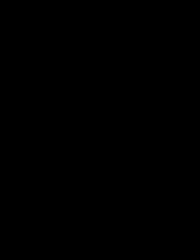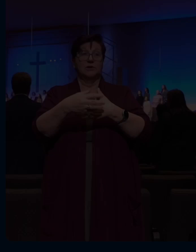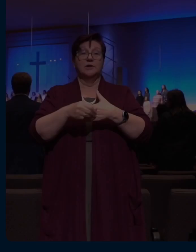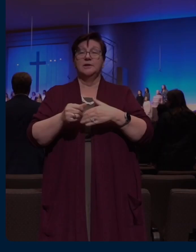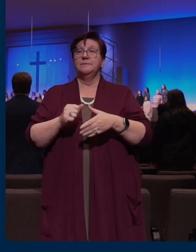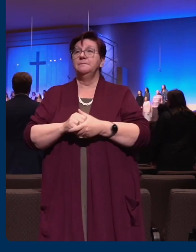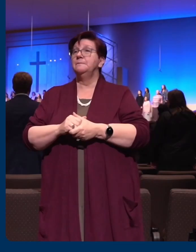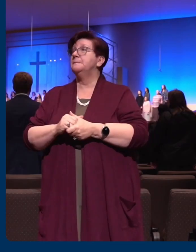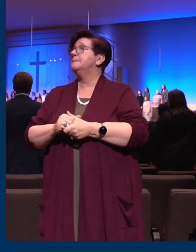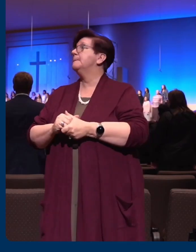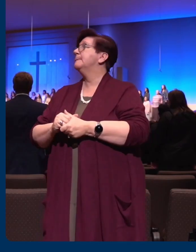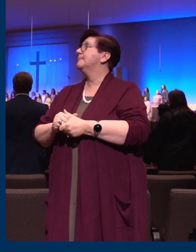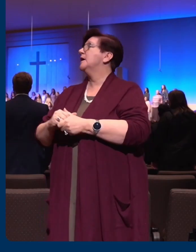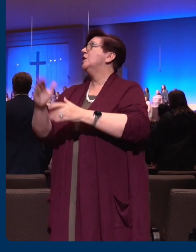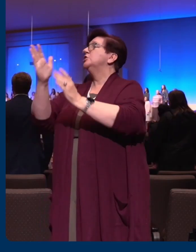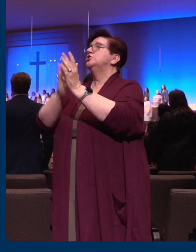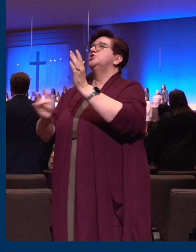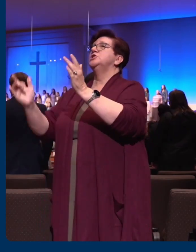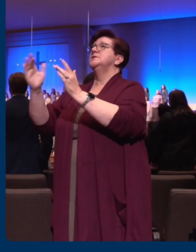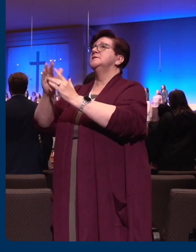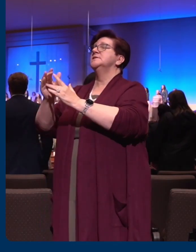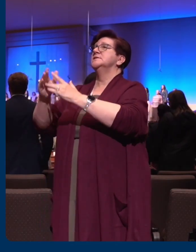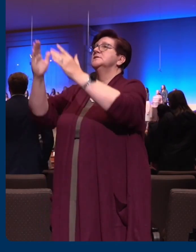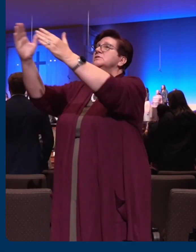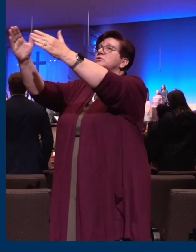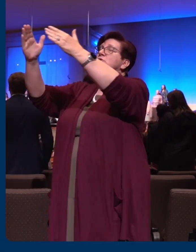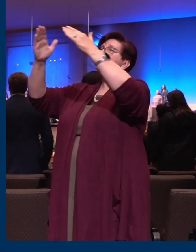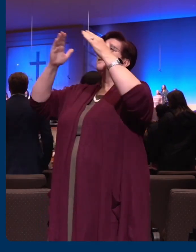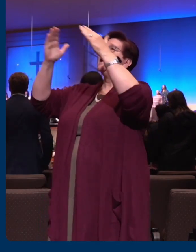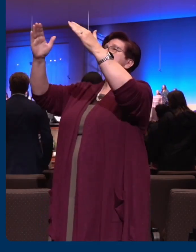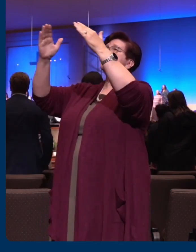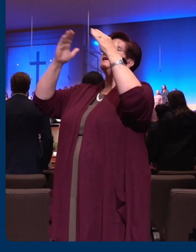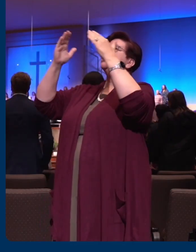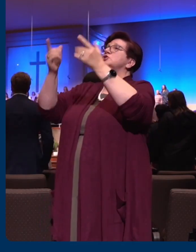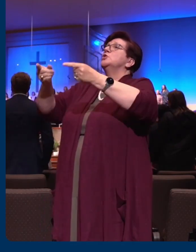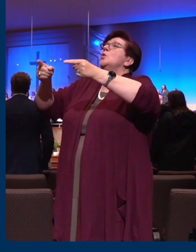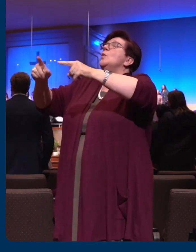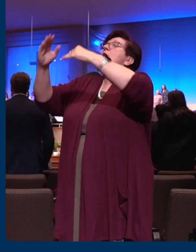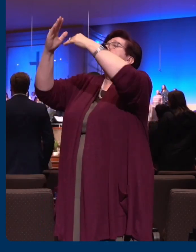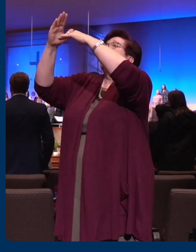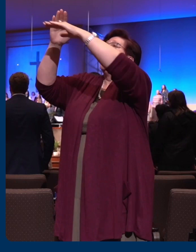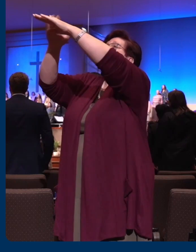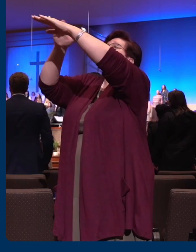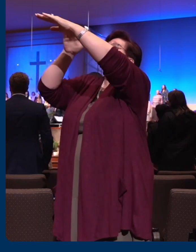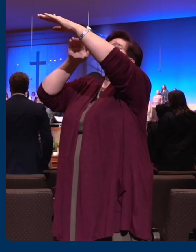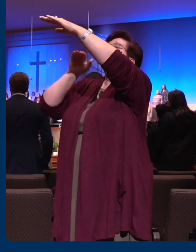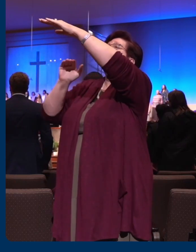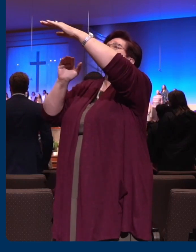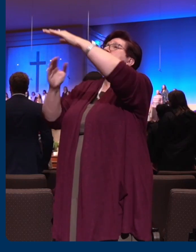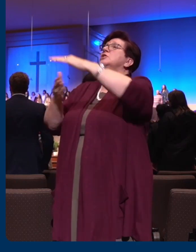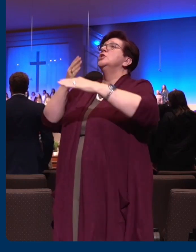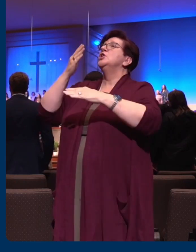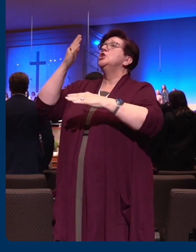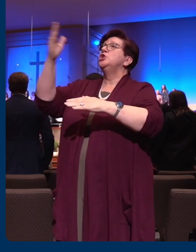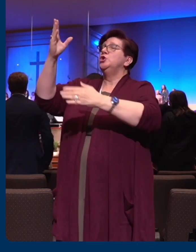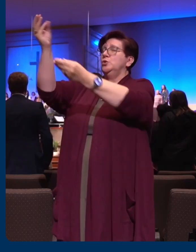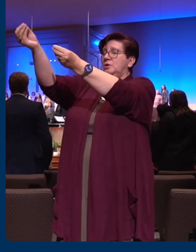You hear me when I call, you are my morning song. Though